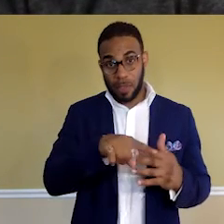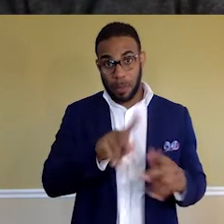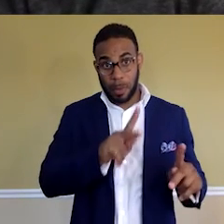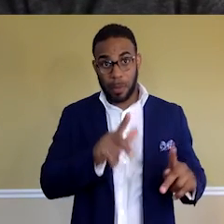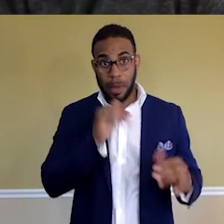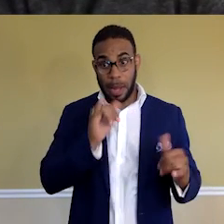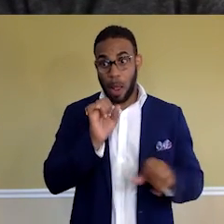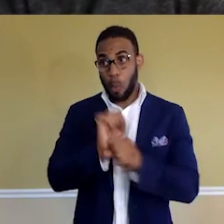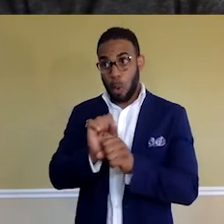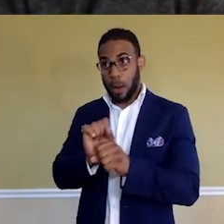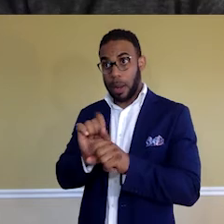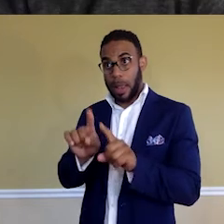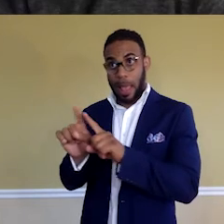working as a tougher developer.